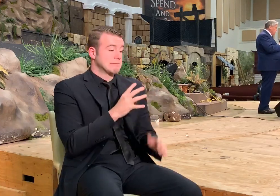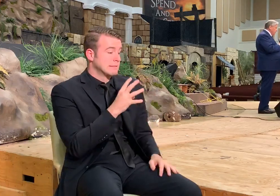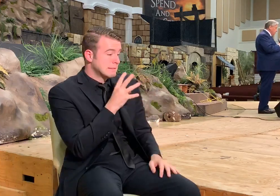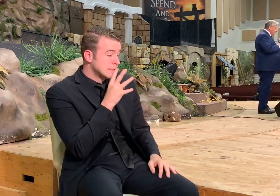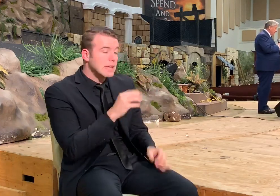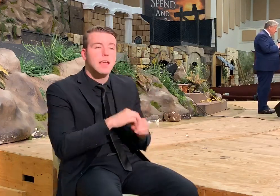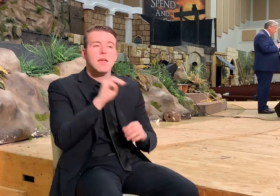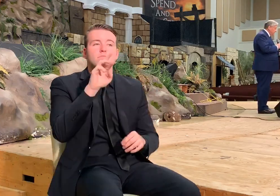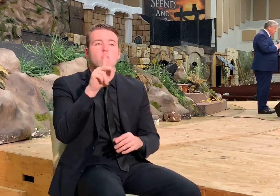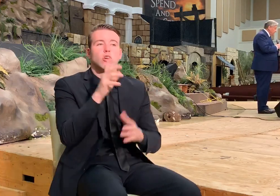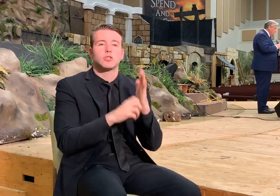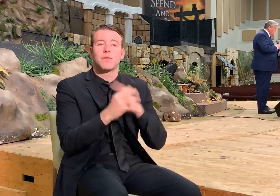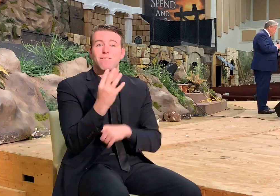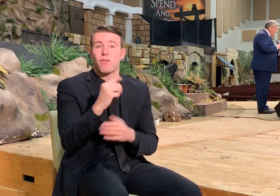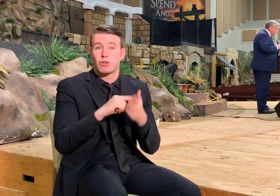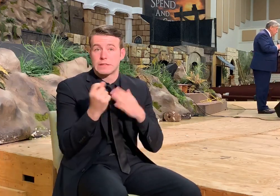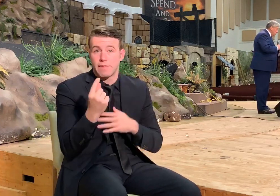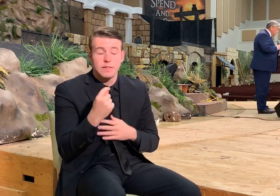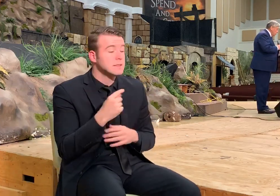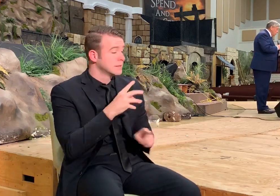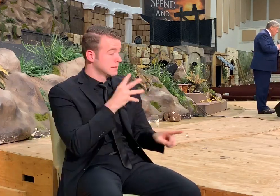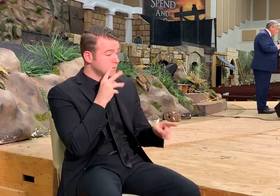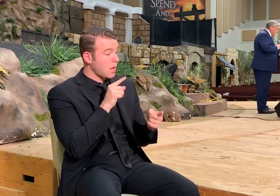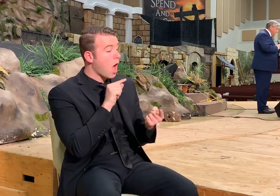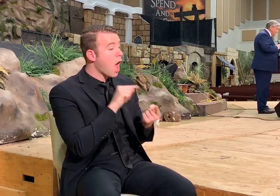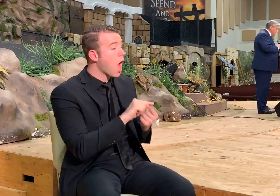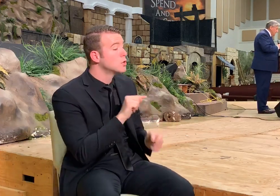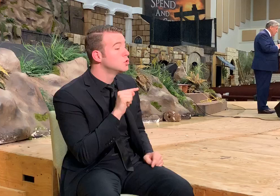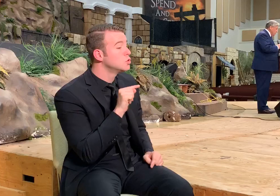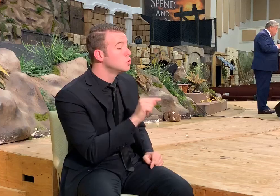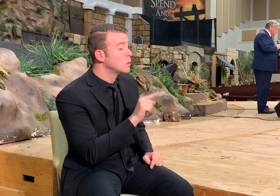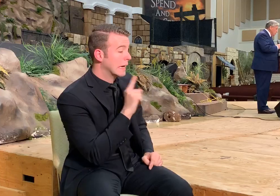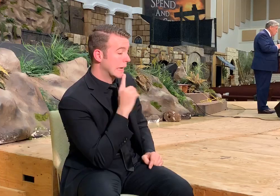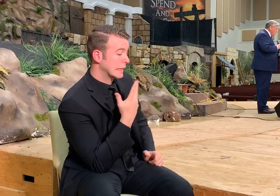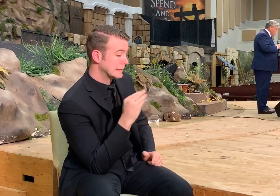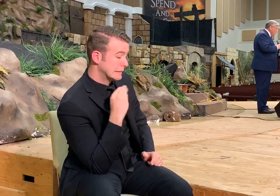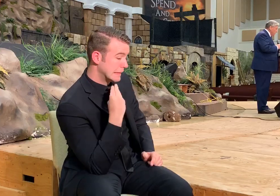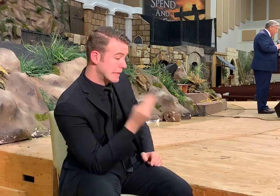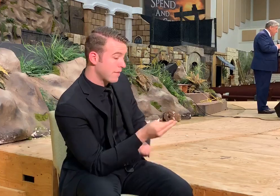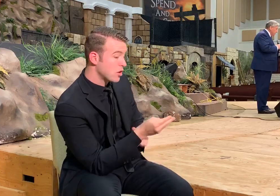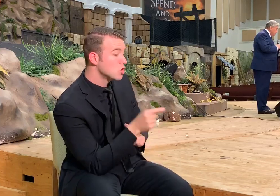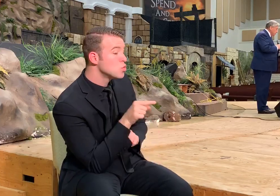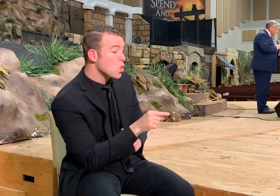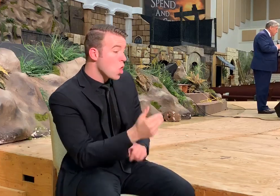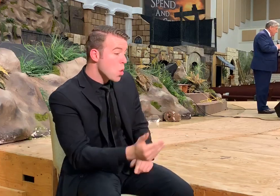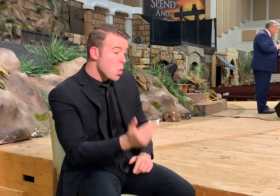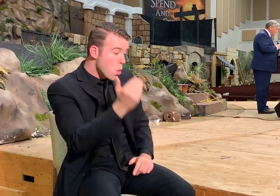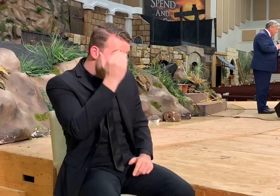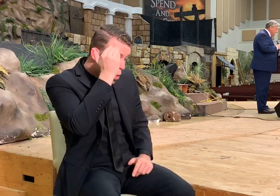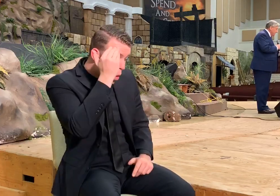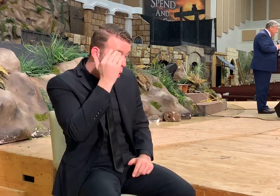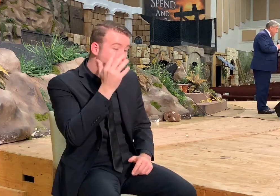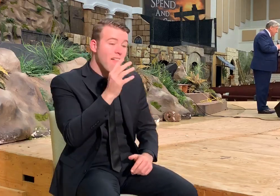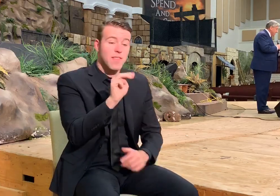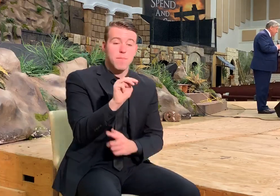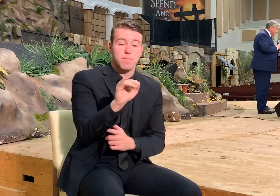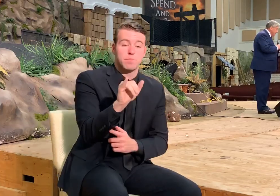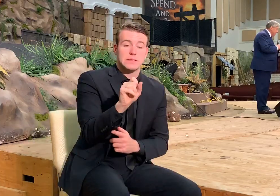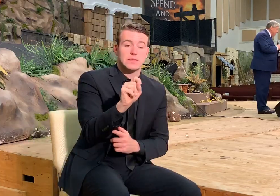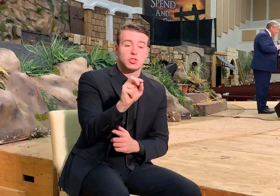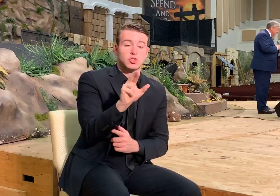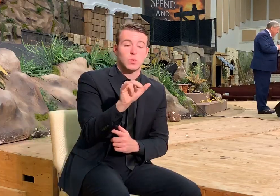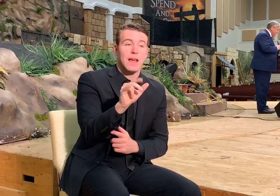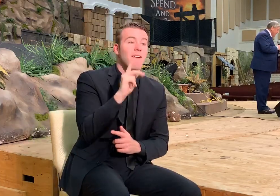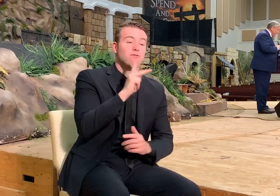them, Mark 4 11, unto you it is given to know the mystery of the kingdom